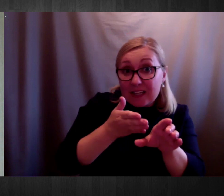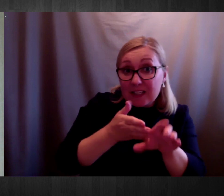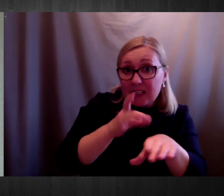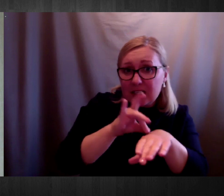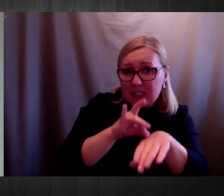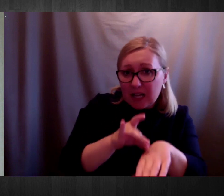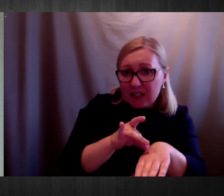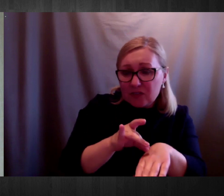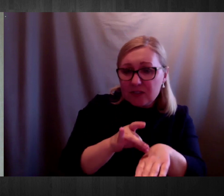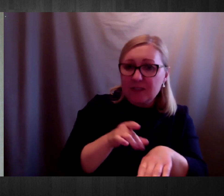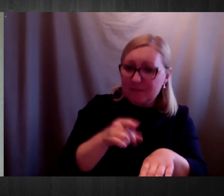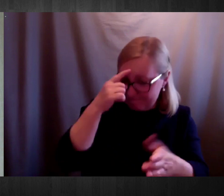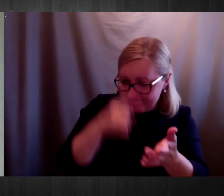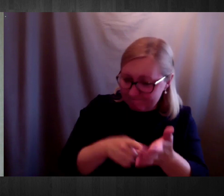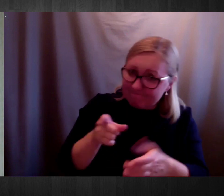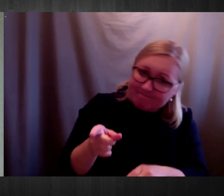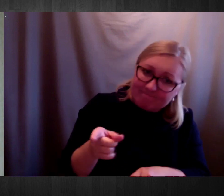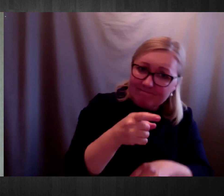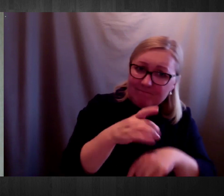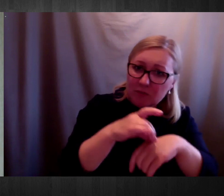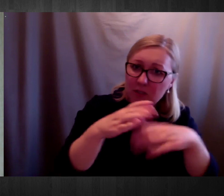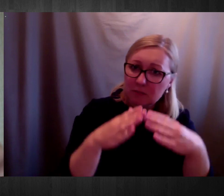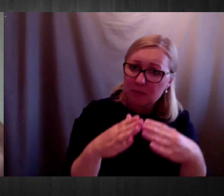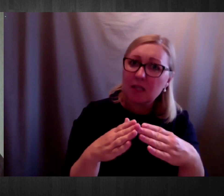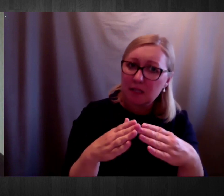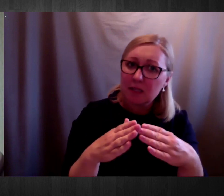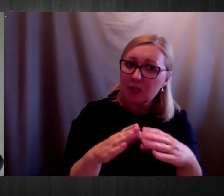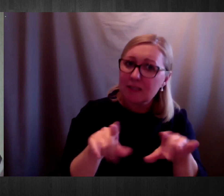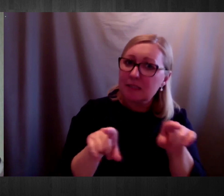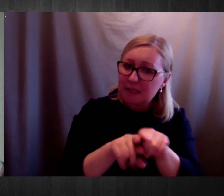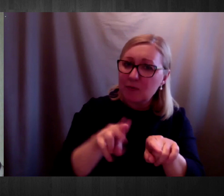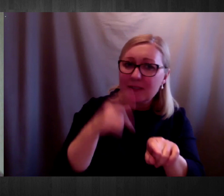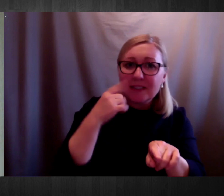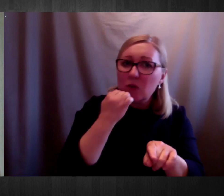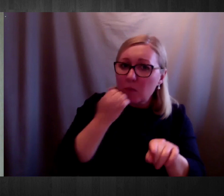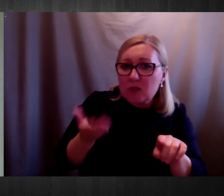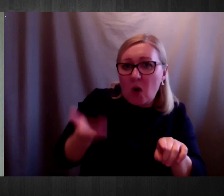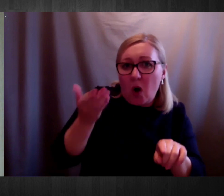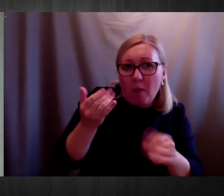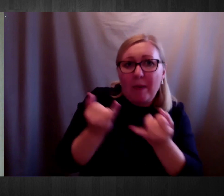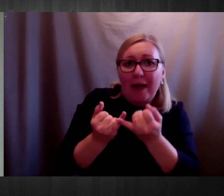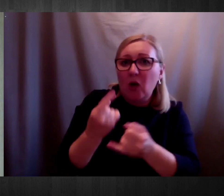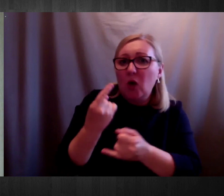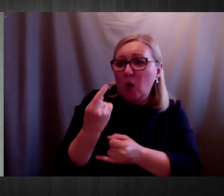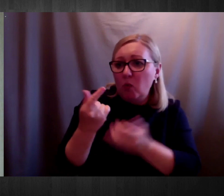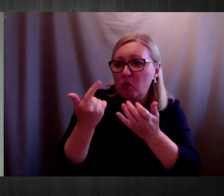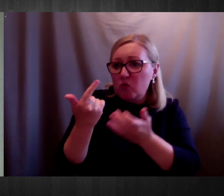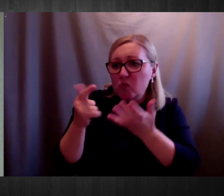126. In February 2019, was 126. In and in March 2020,